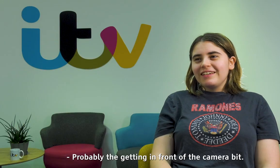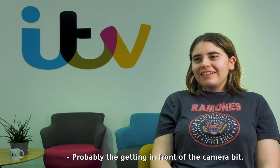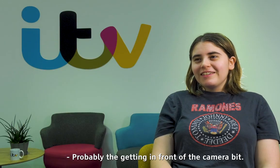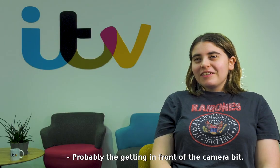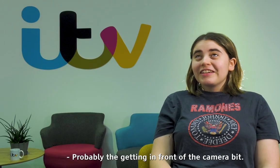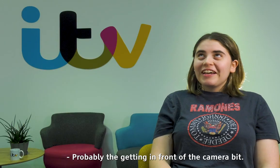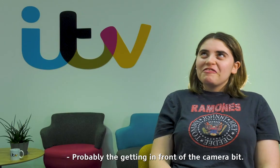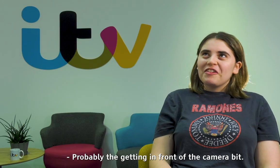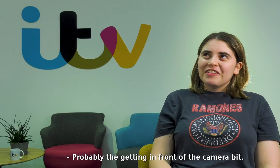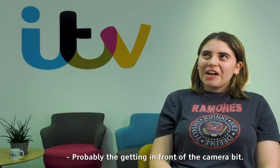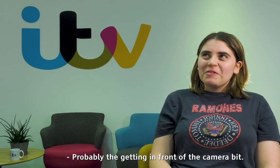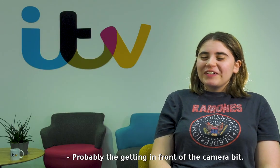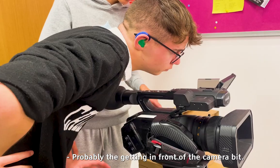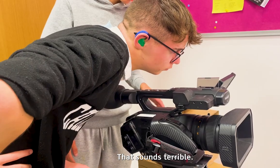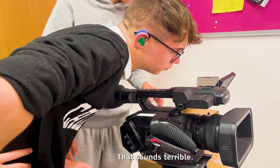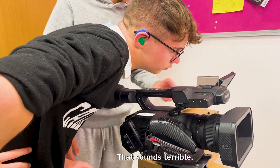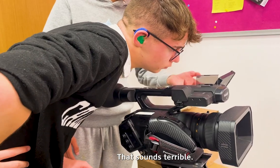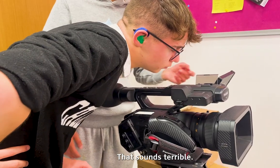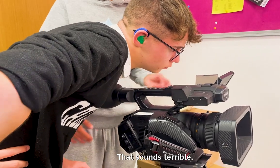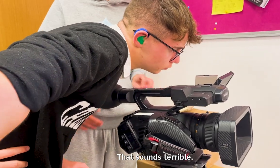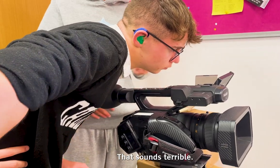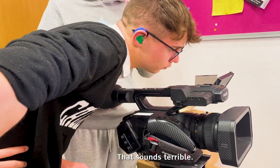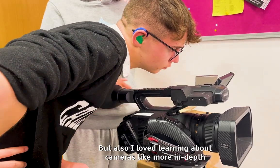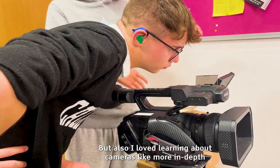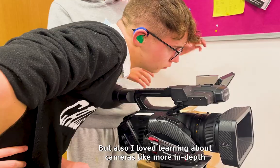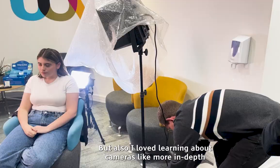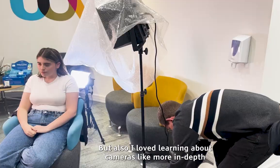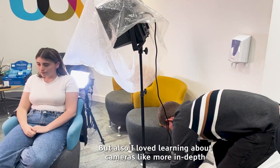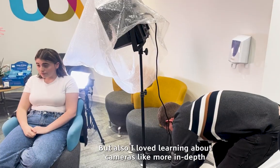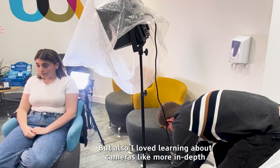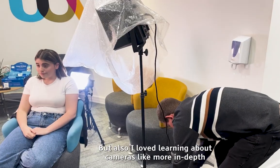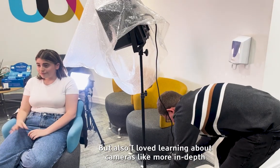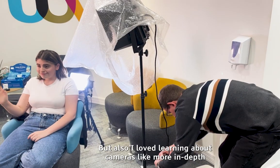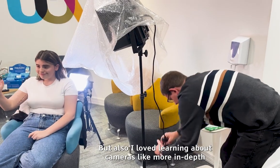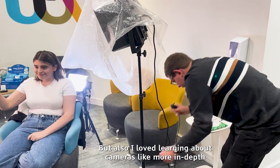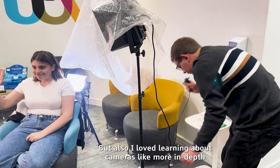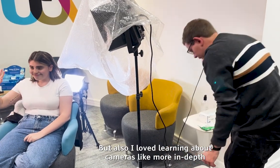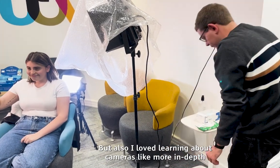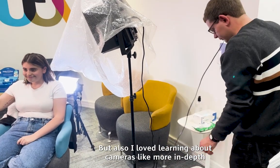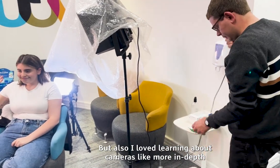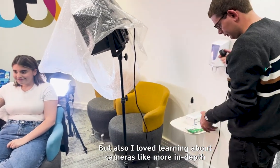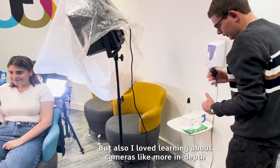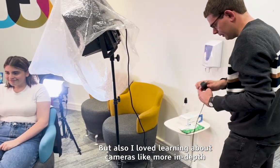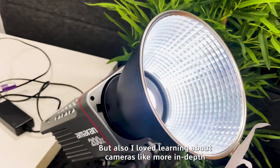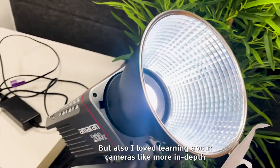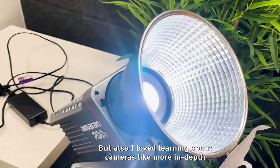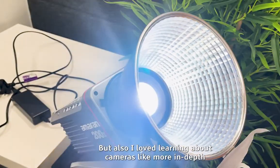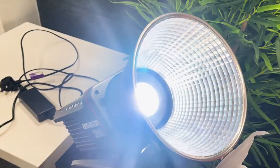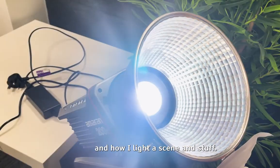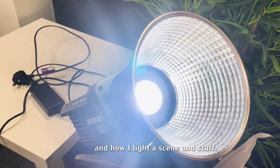the getting in front of the camera bit, that sounds terrible, but also I love learning about cameras more in depth and